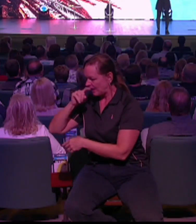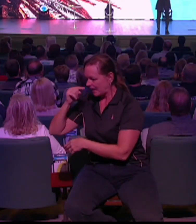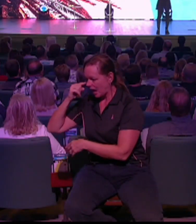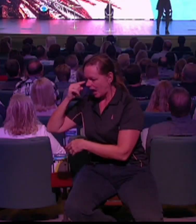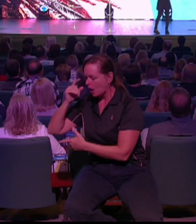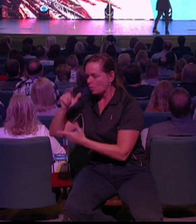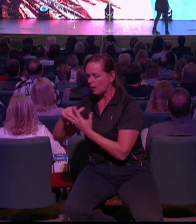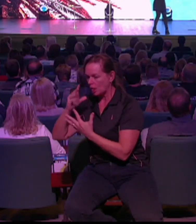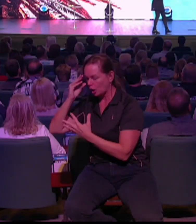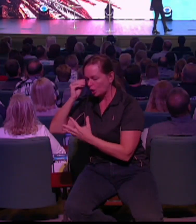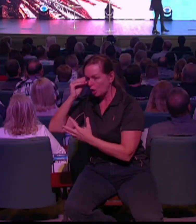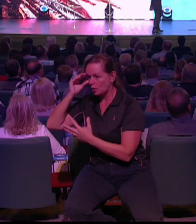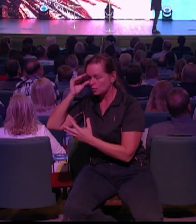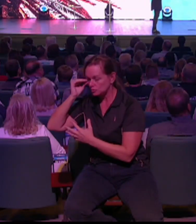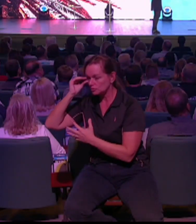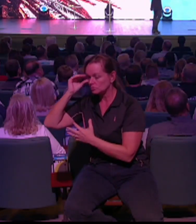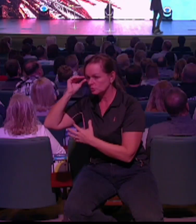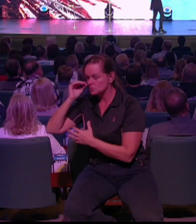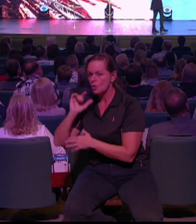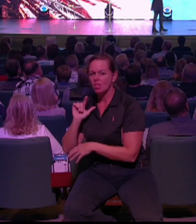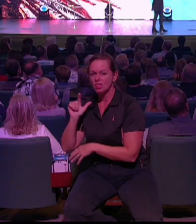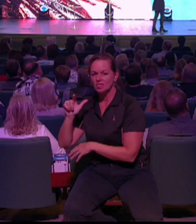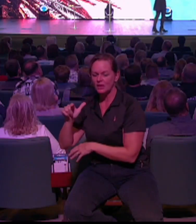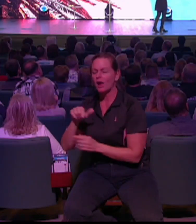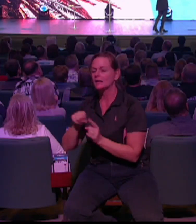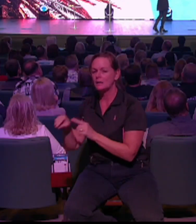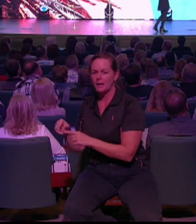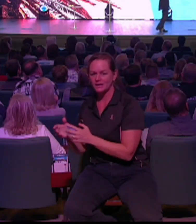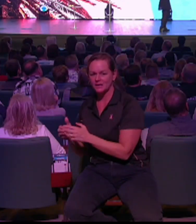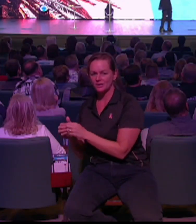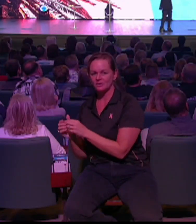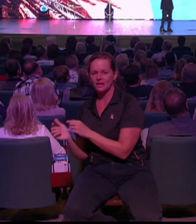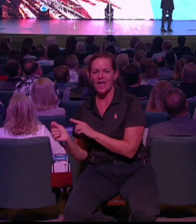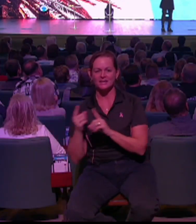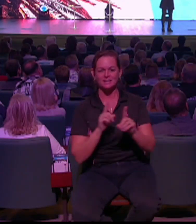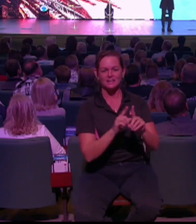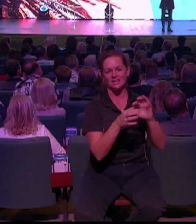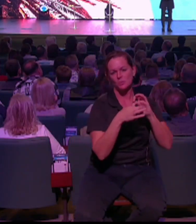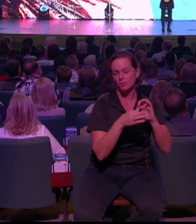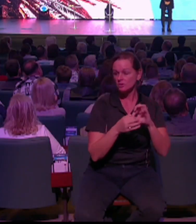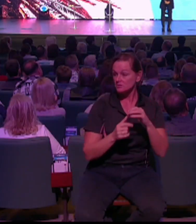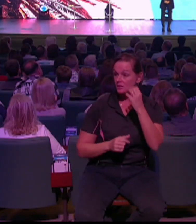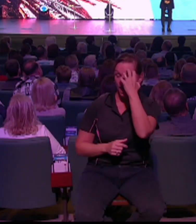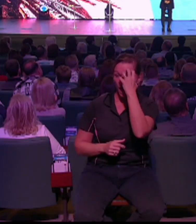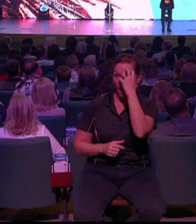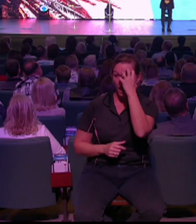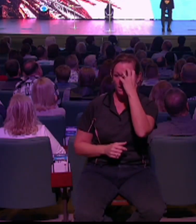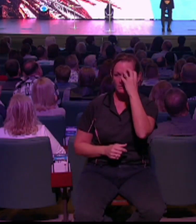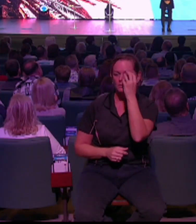I've got a picture of Sarah afterwards. I came back to the U.S. and connected with her. And there she is.